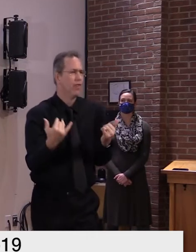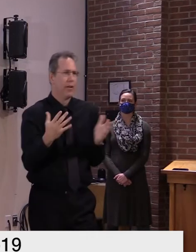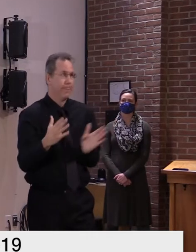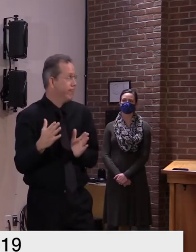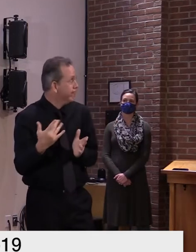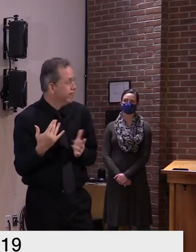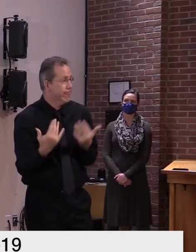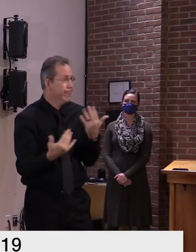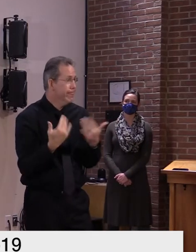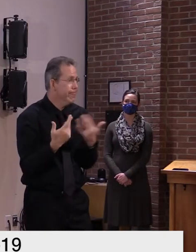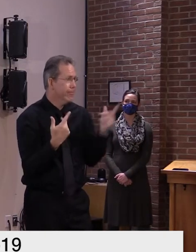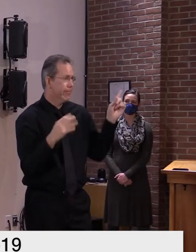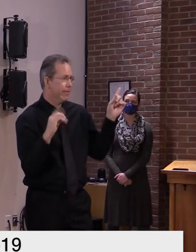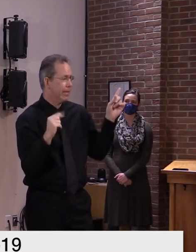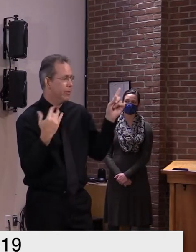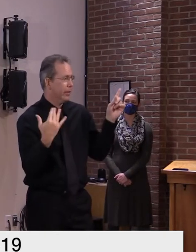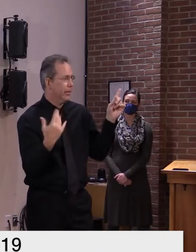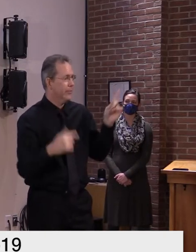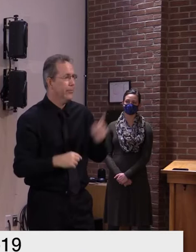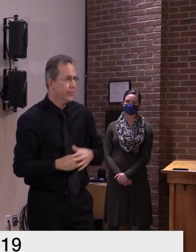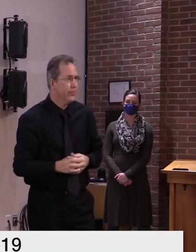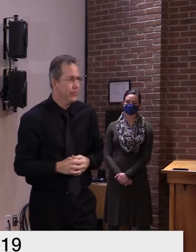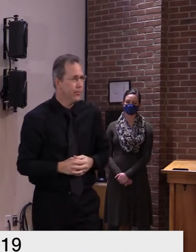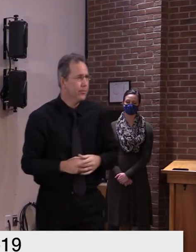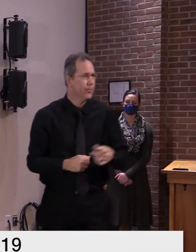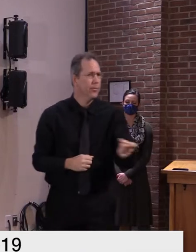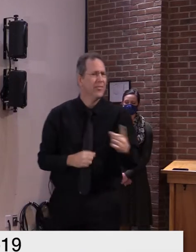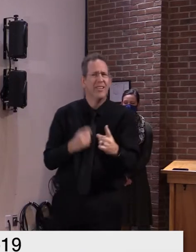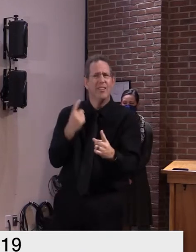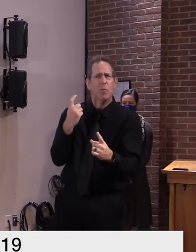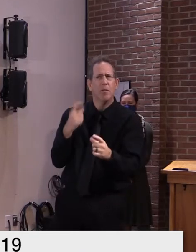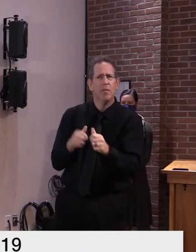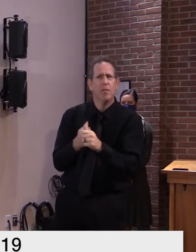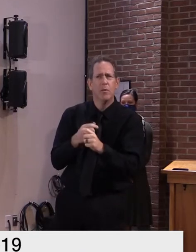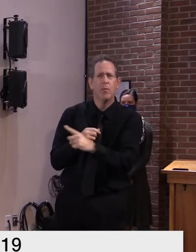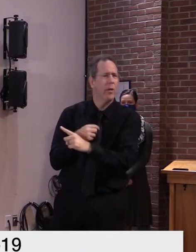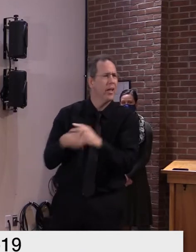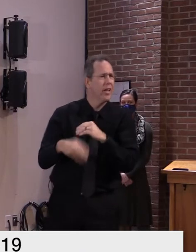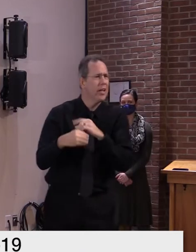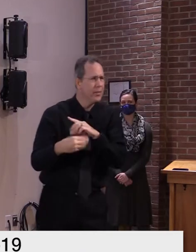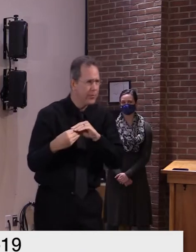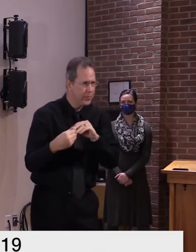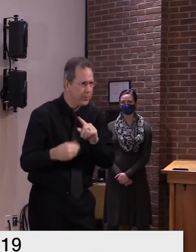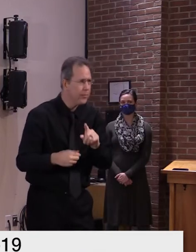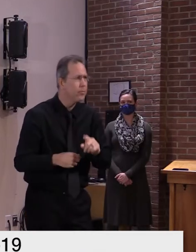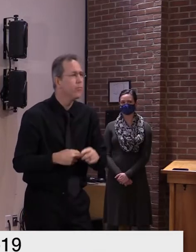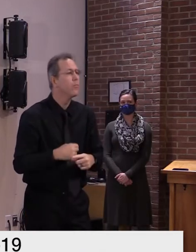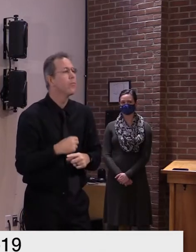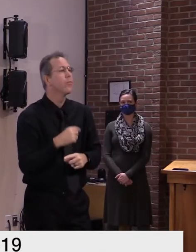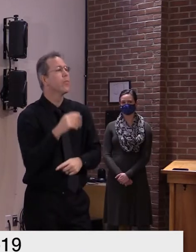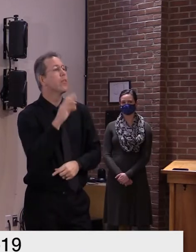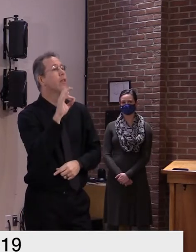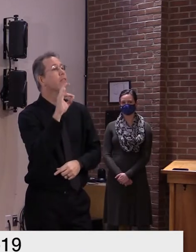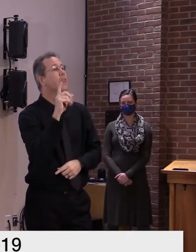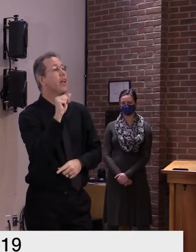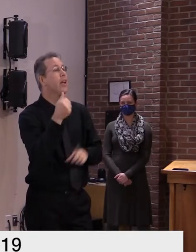and just 10 seconds to add to that um so fda cdc shipment